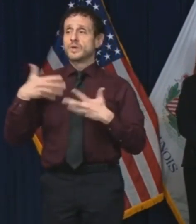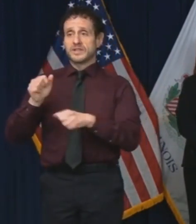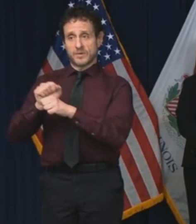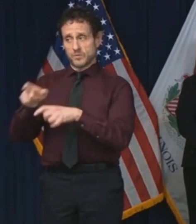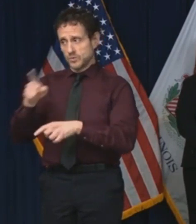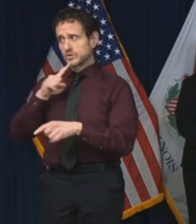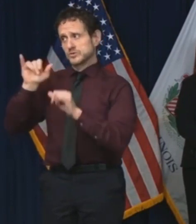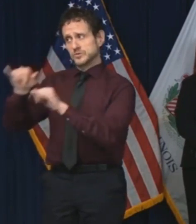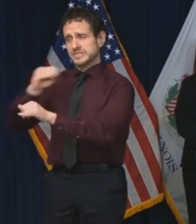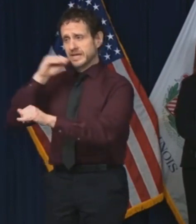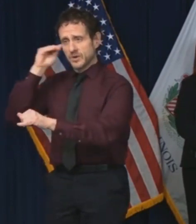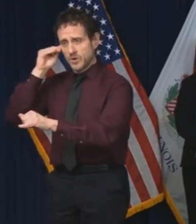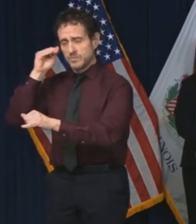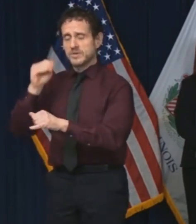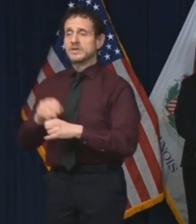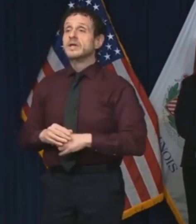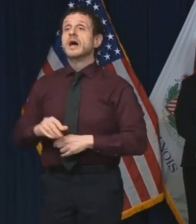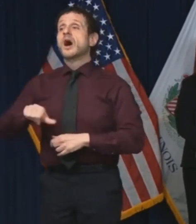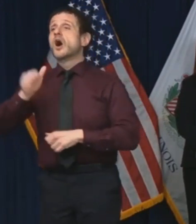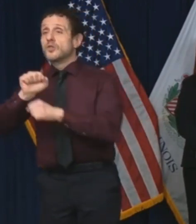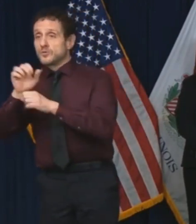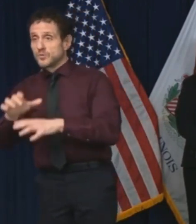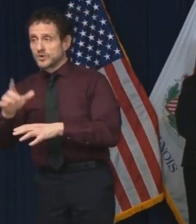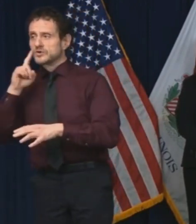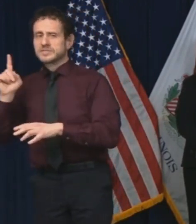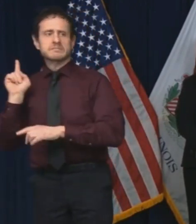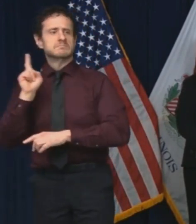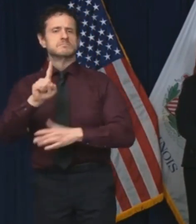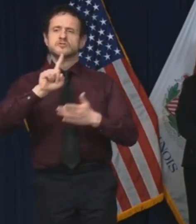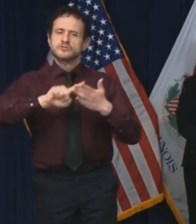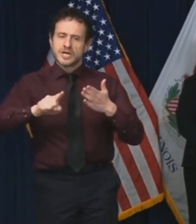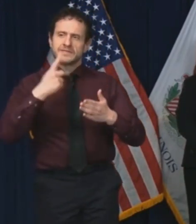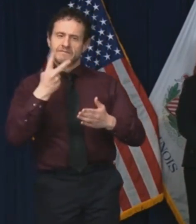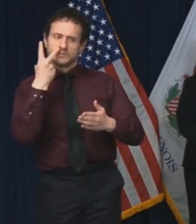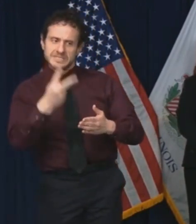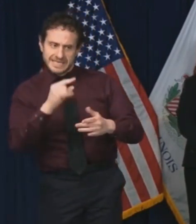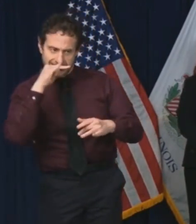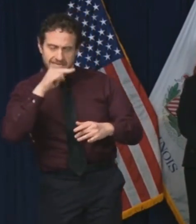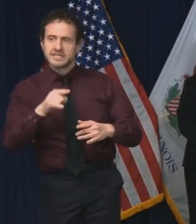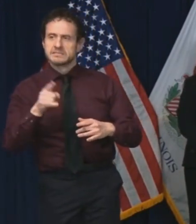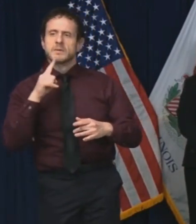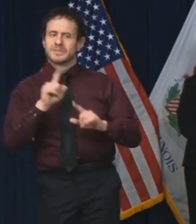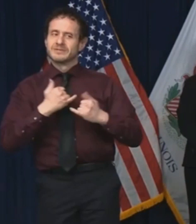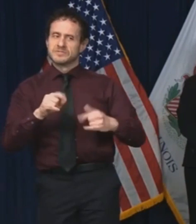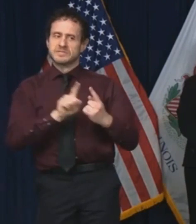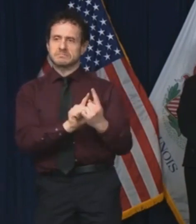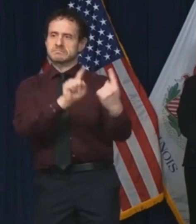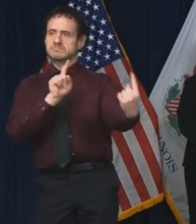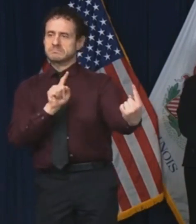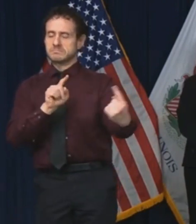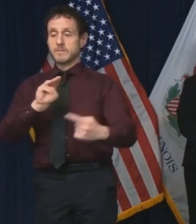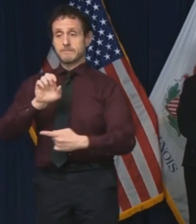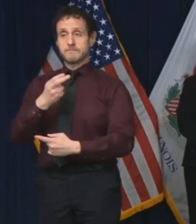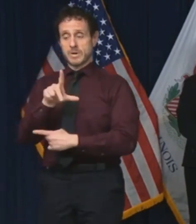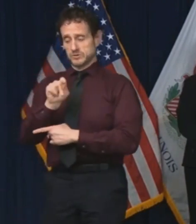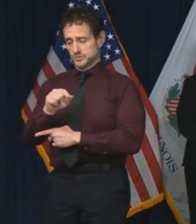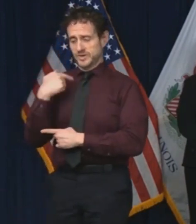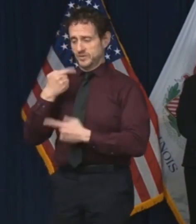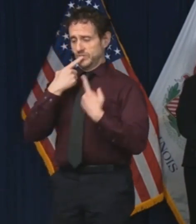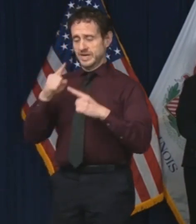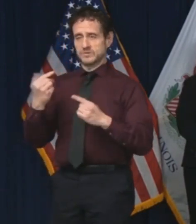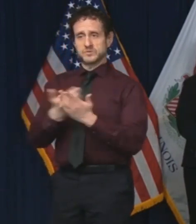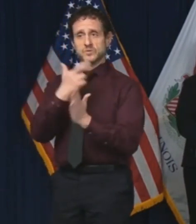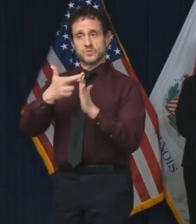while they continue to check on the well-being of our kids. Starting on March 20th, DCFS announced new